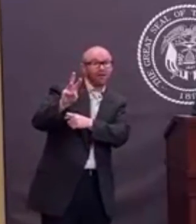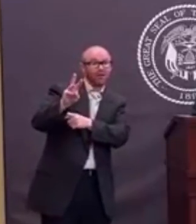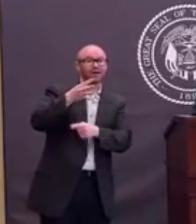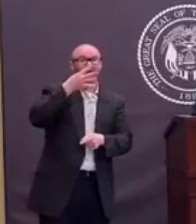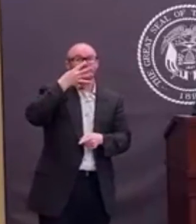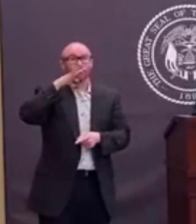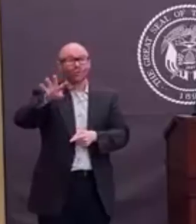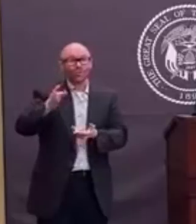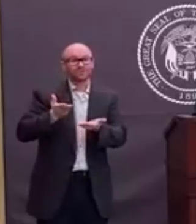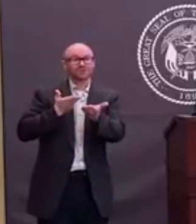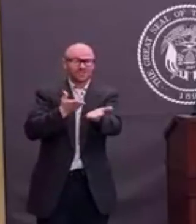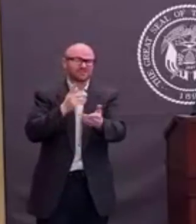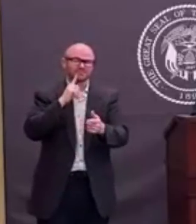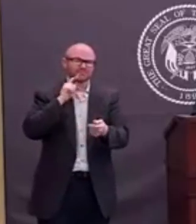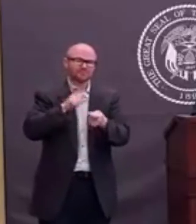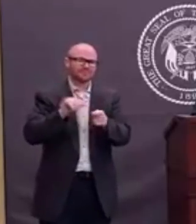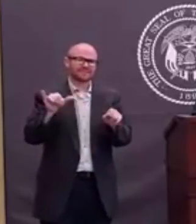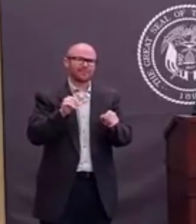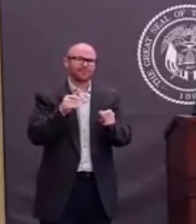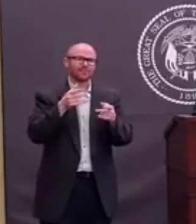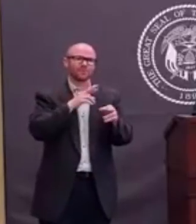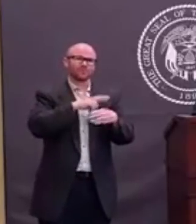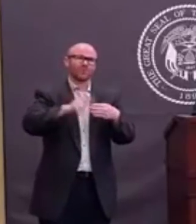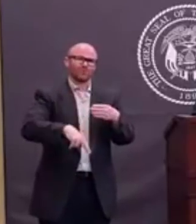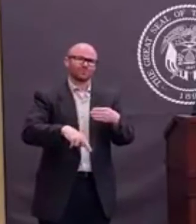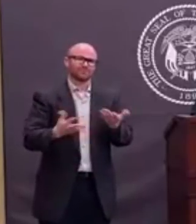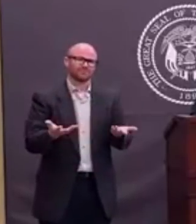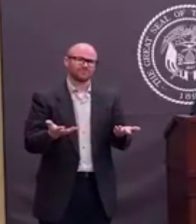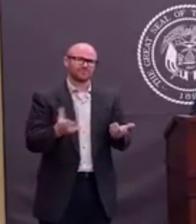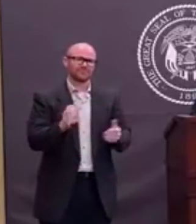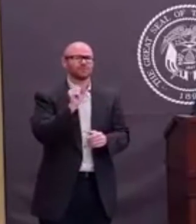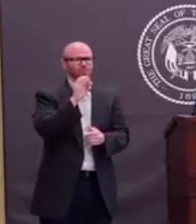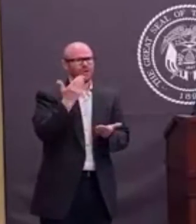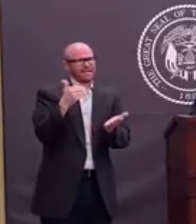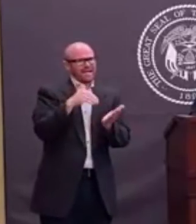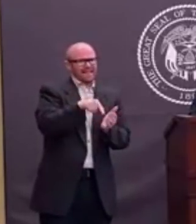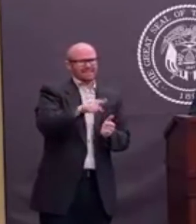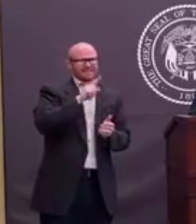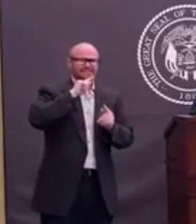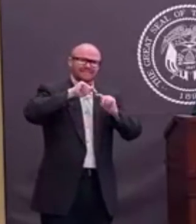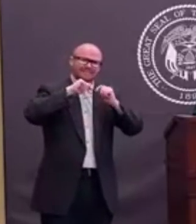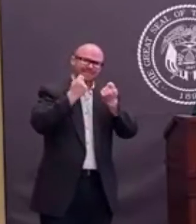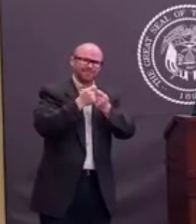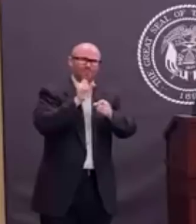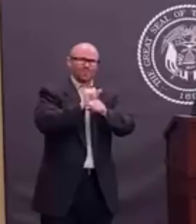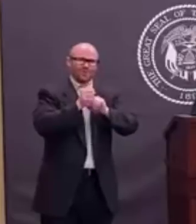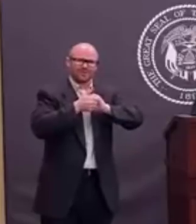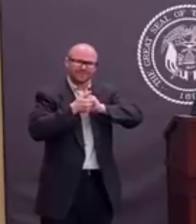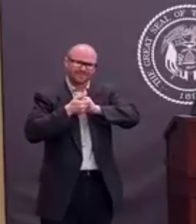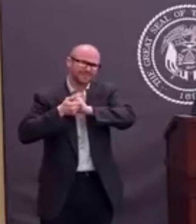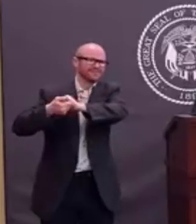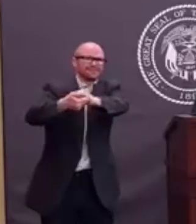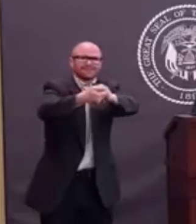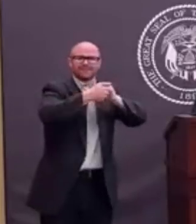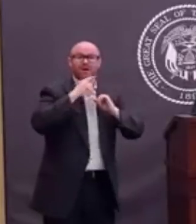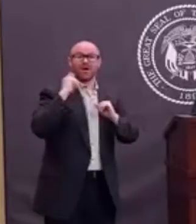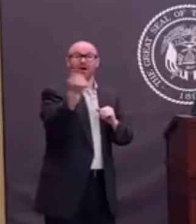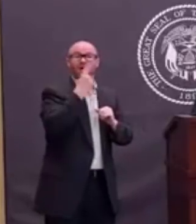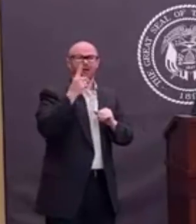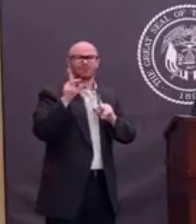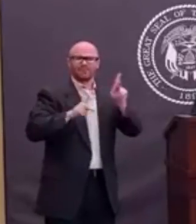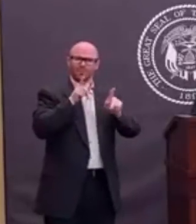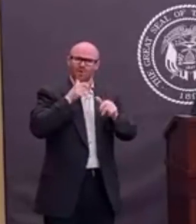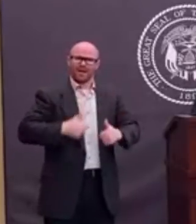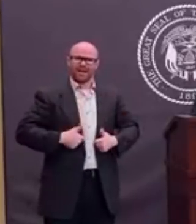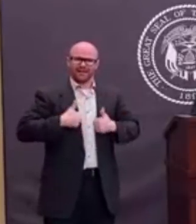things won't happen, at least in a positive way. So this is really a call to action for all of us in the state of